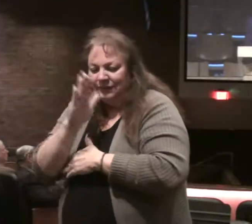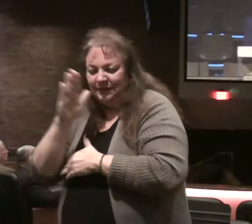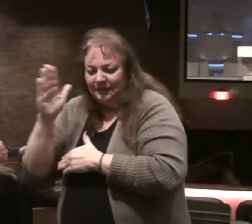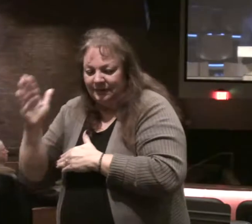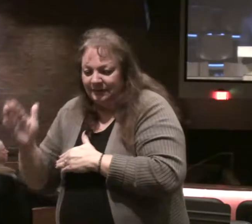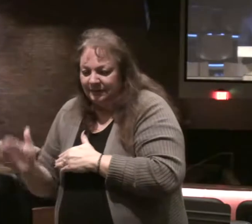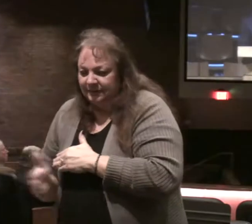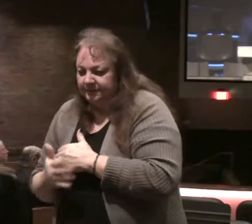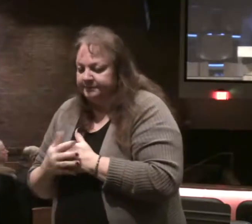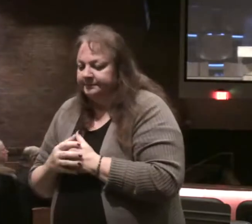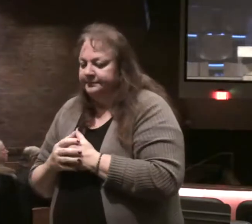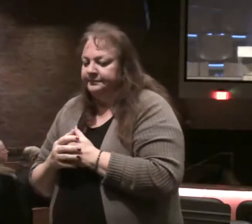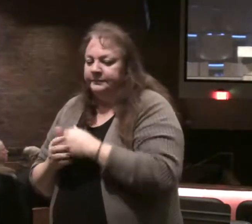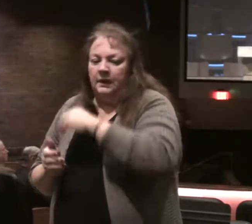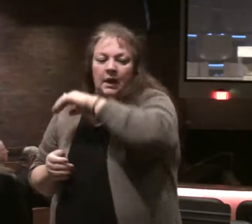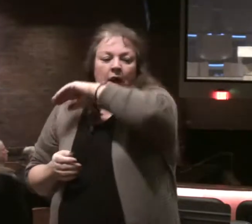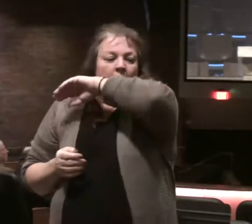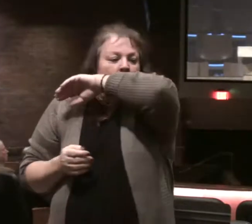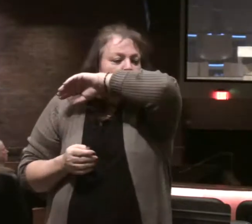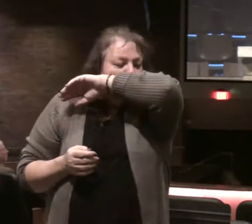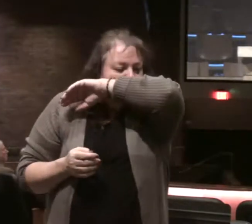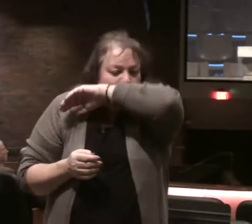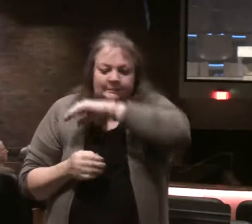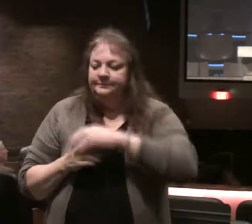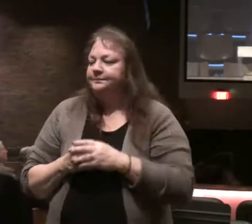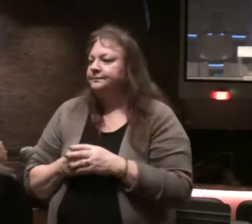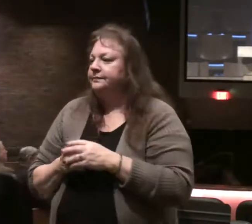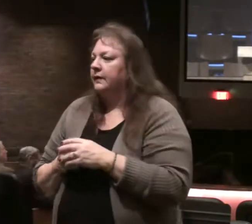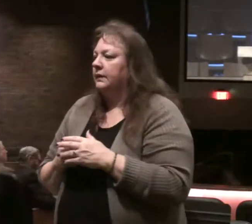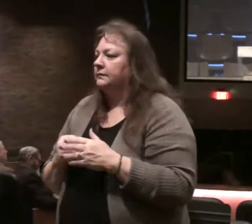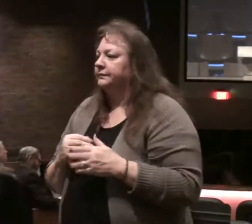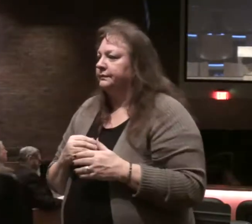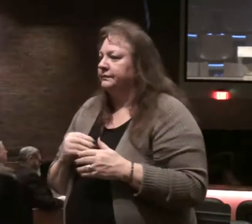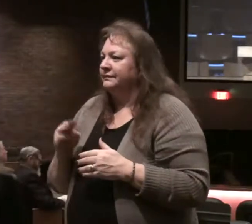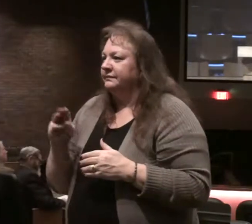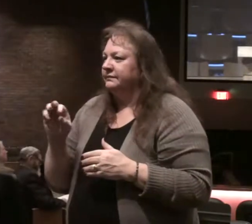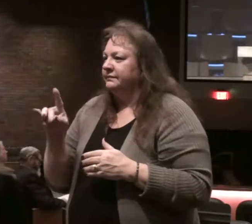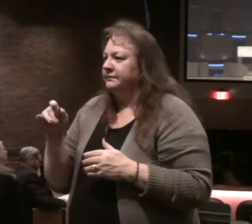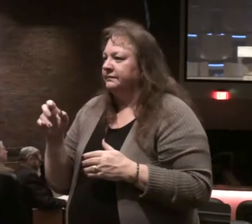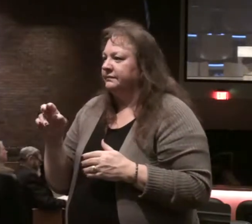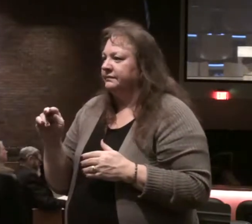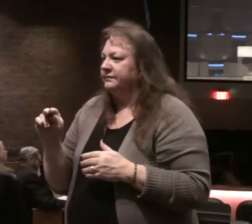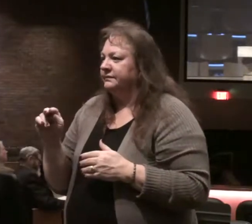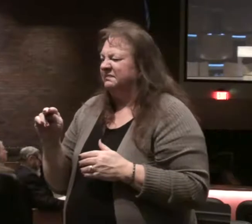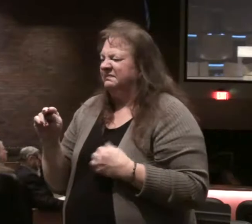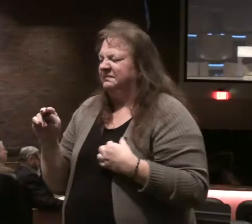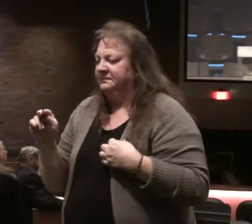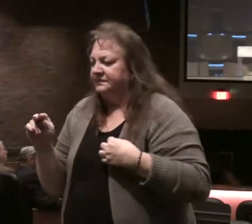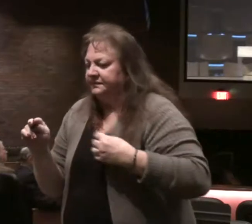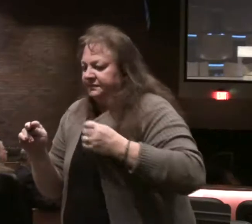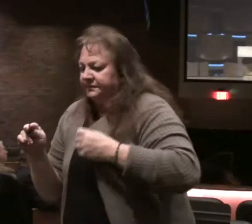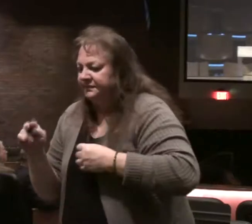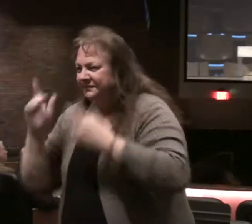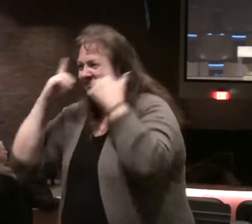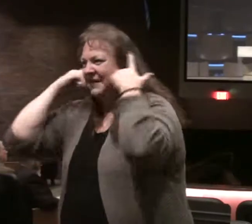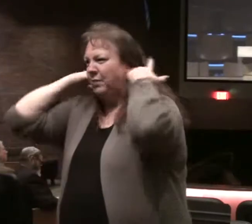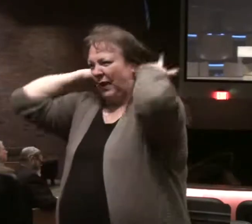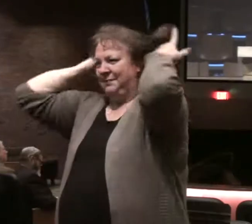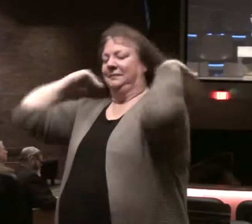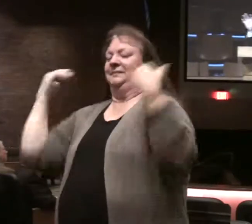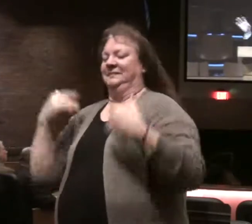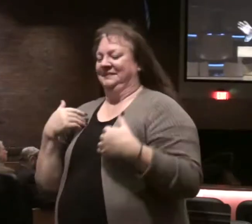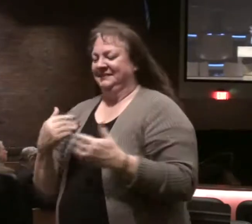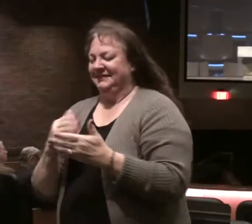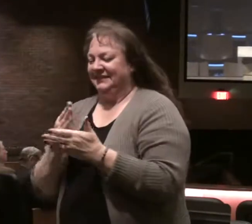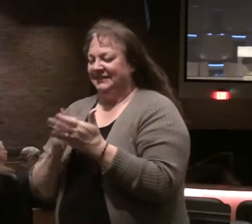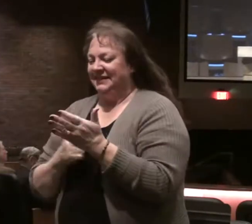night. I should say that this meditation is contrary to the world's idea of meditation. And sometimes